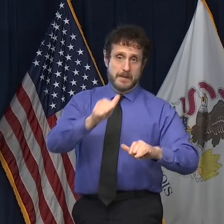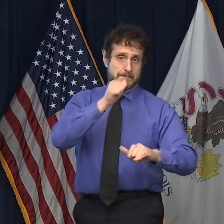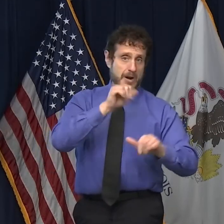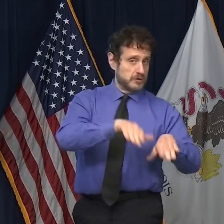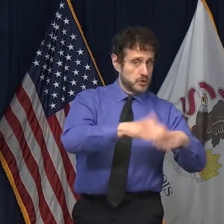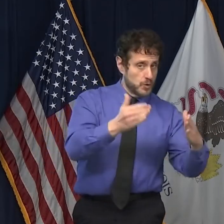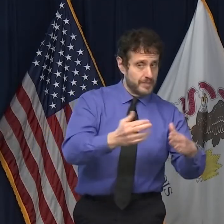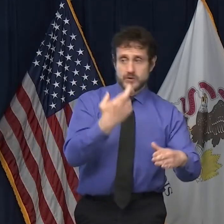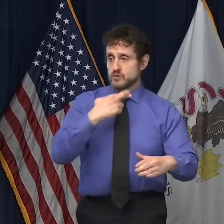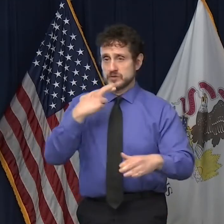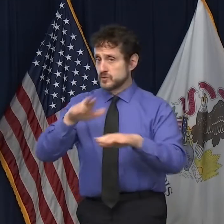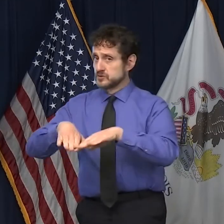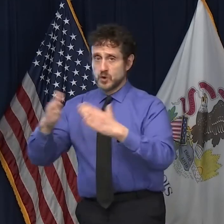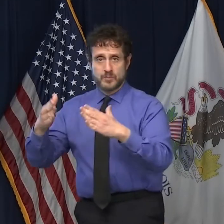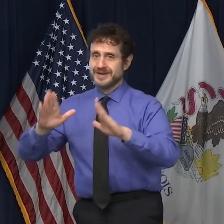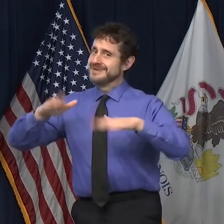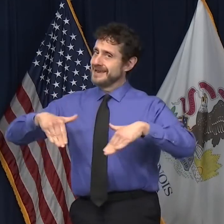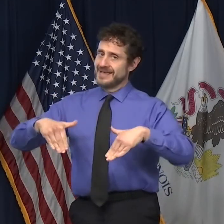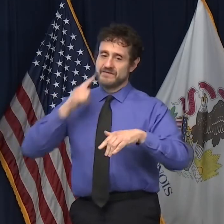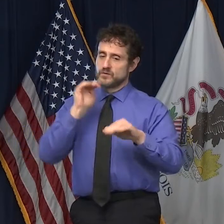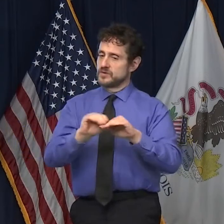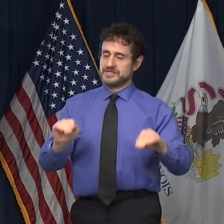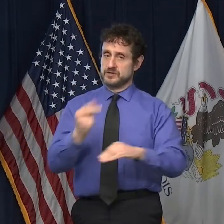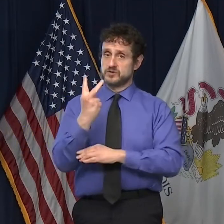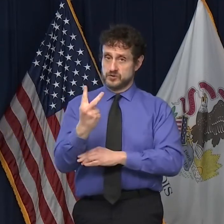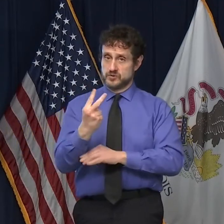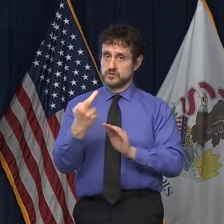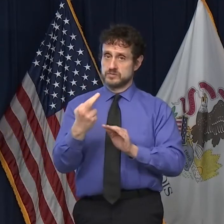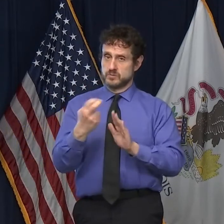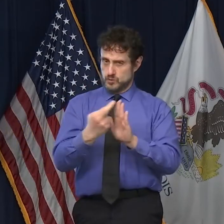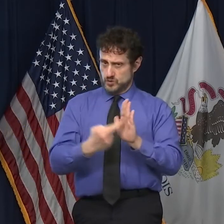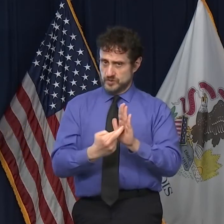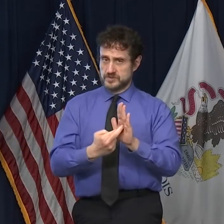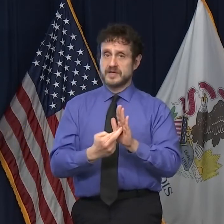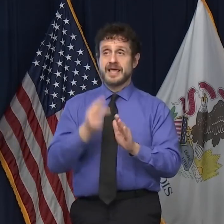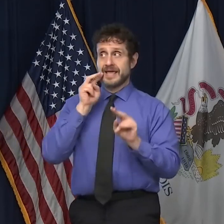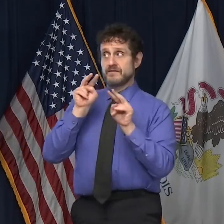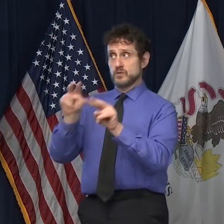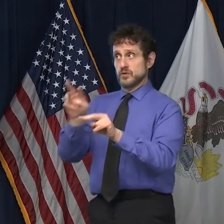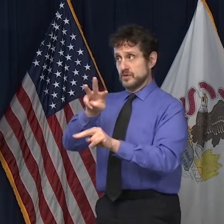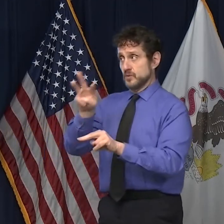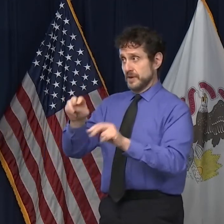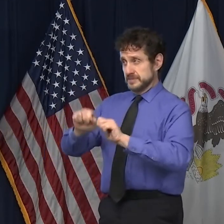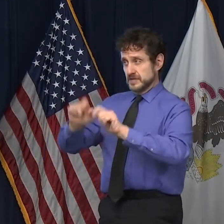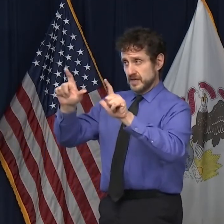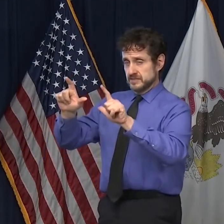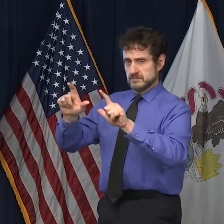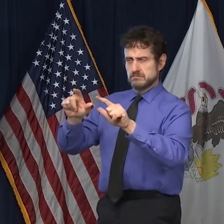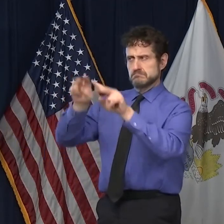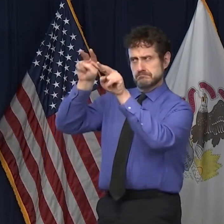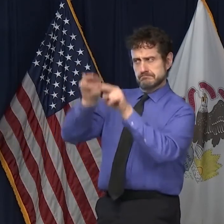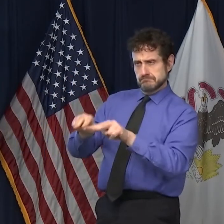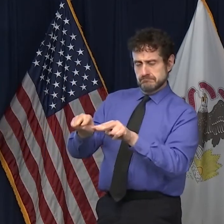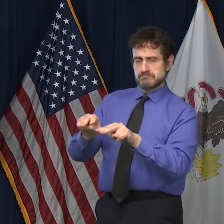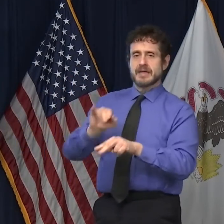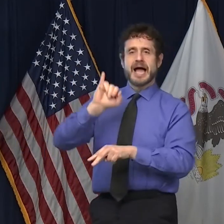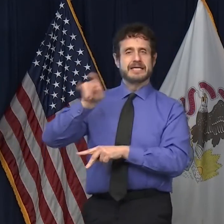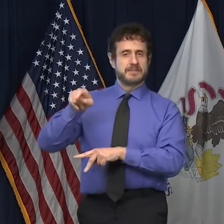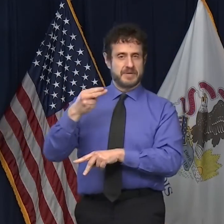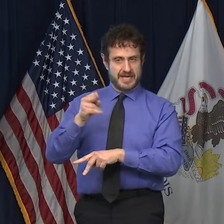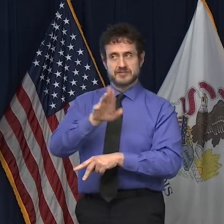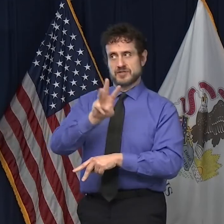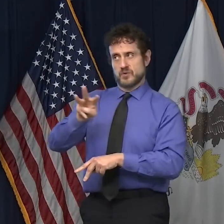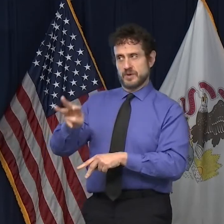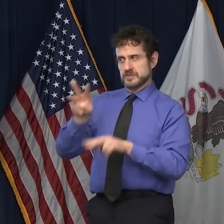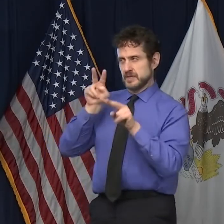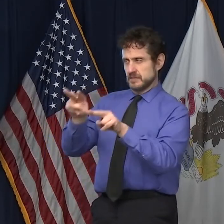under Tier 2 from Tier 3. So there's a ways to go. If you go to our website, IDPH's website, you can find